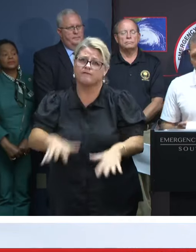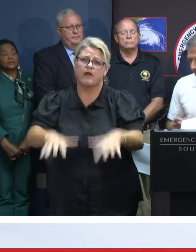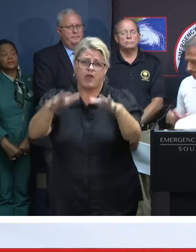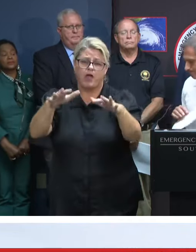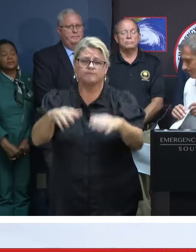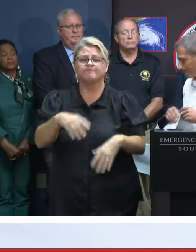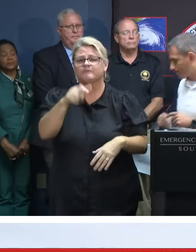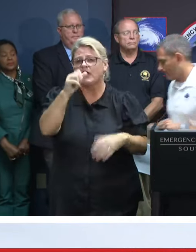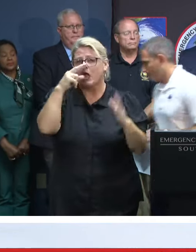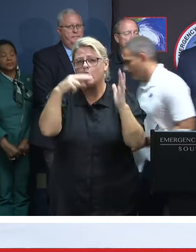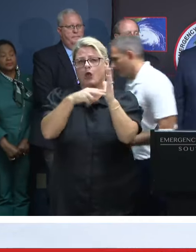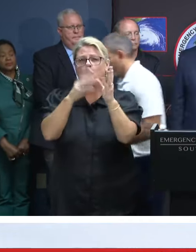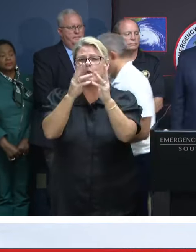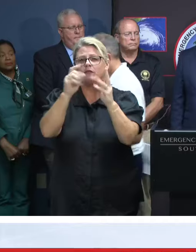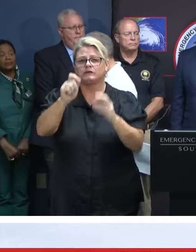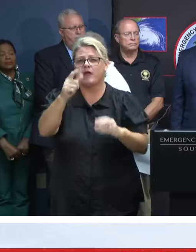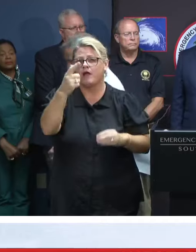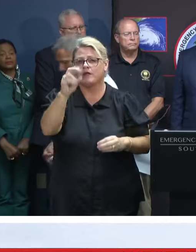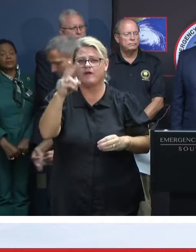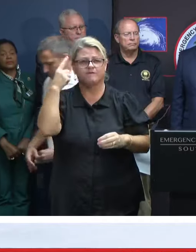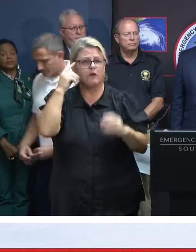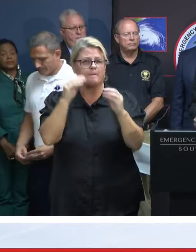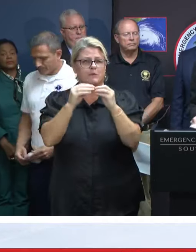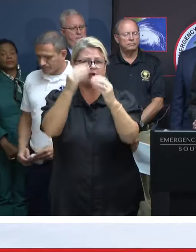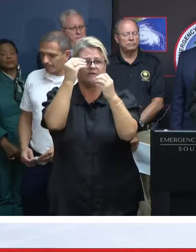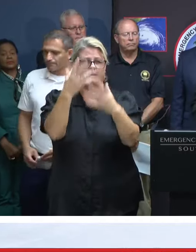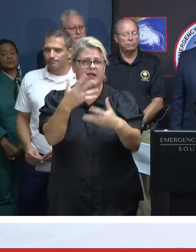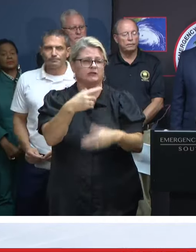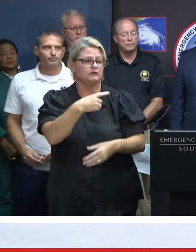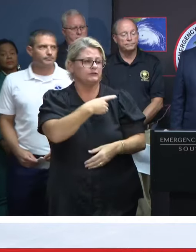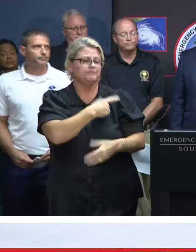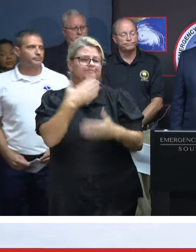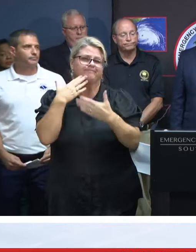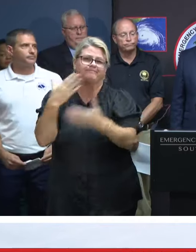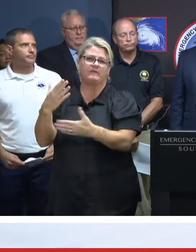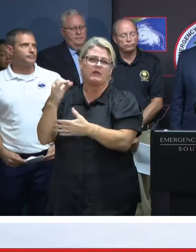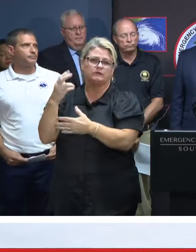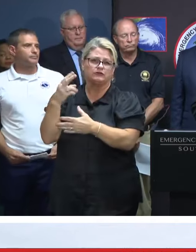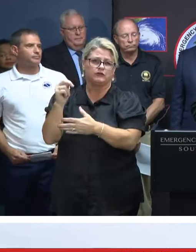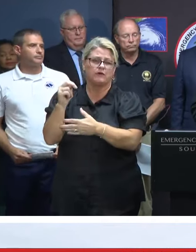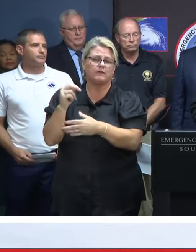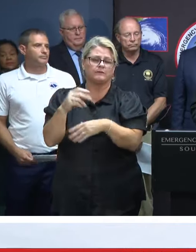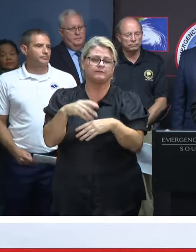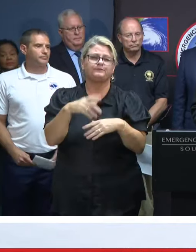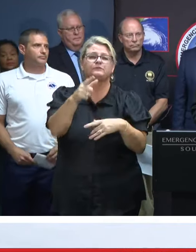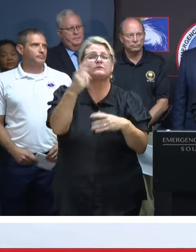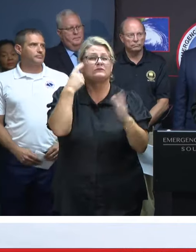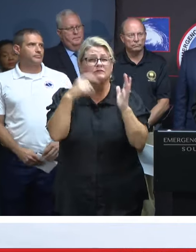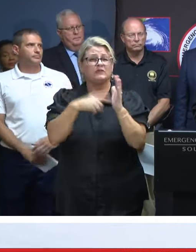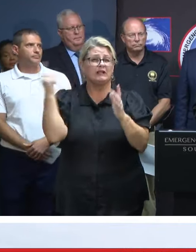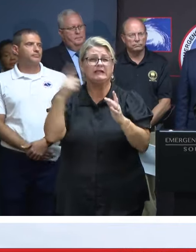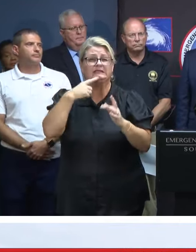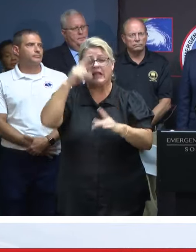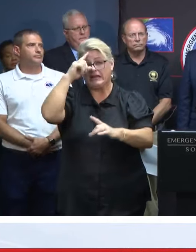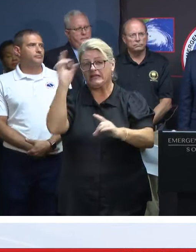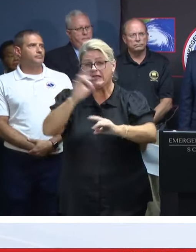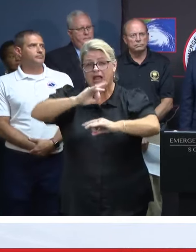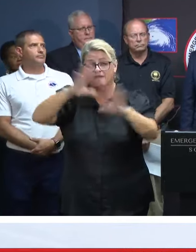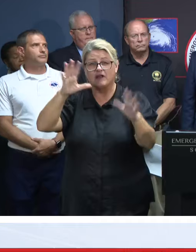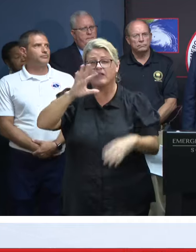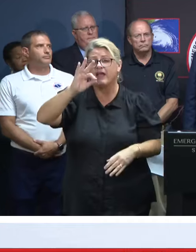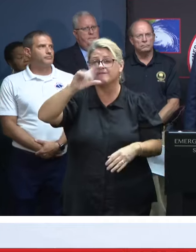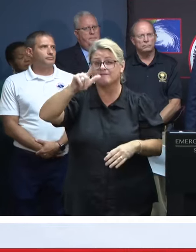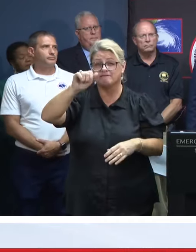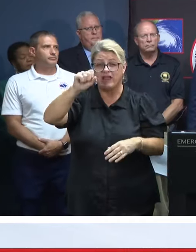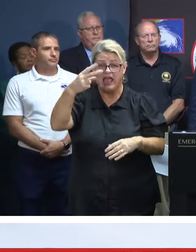Thank you. Thank you, John. Just a few more points. You notice he said catastrophic flash and urban